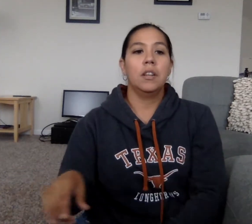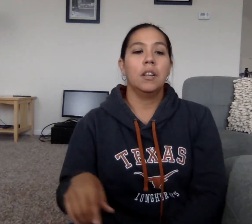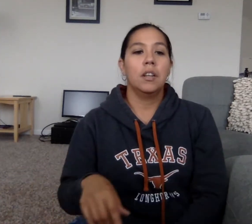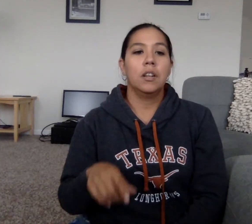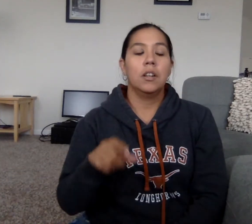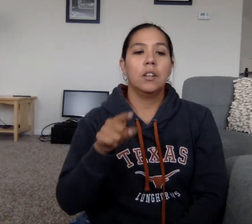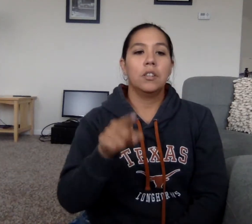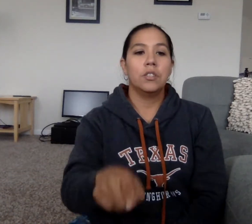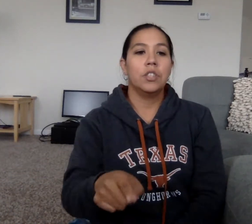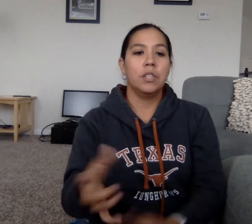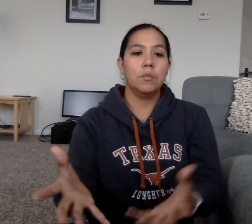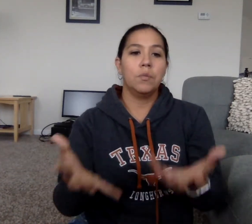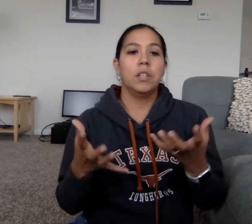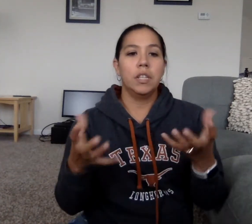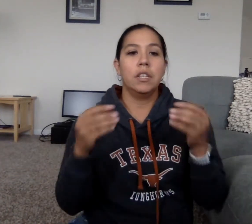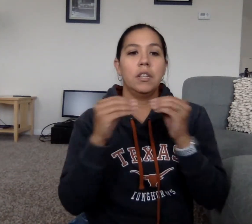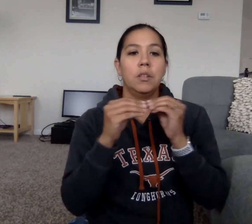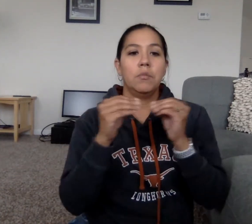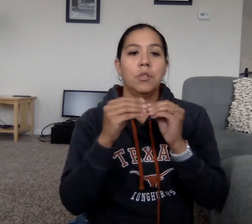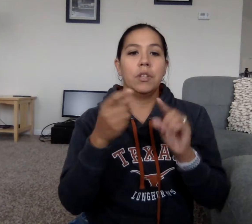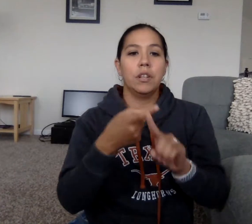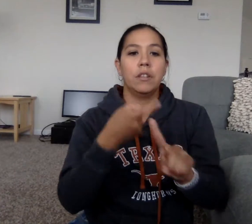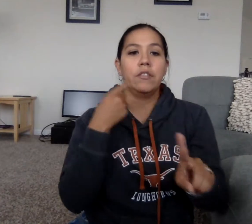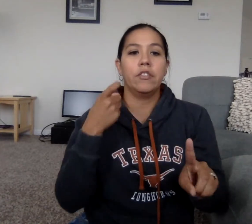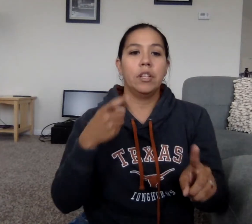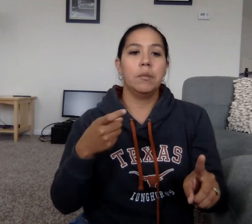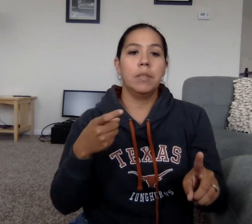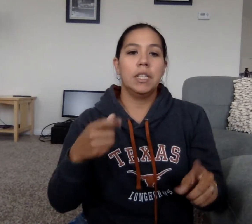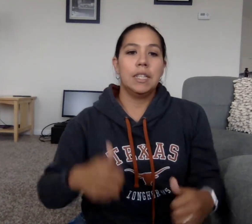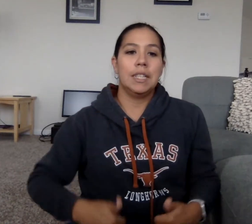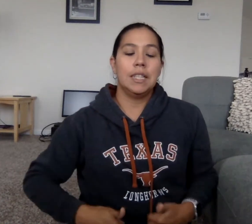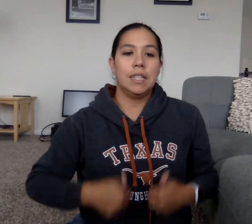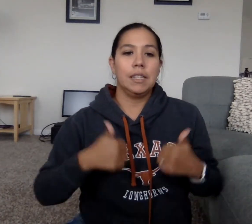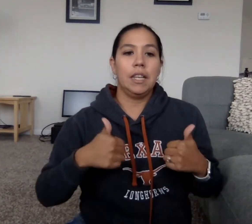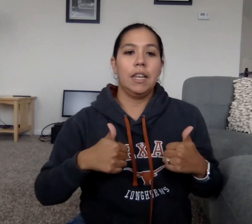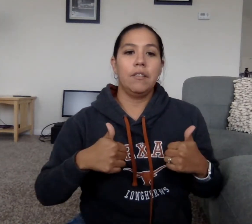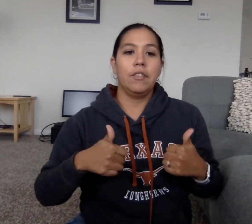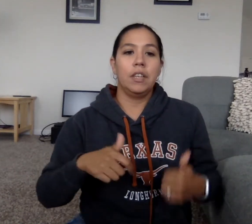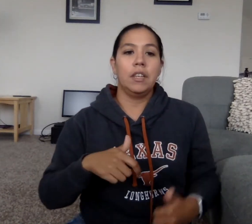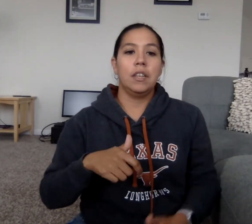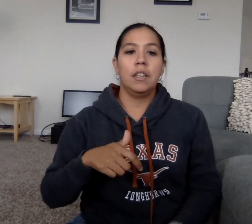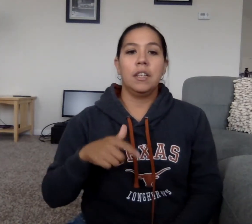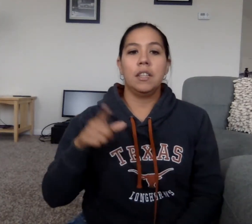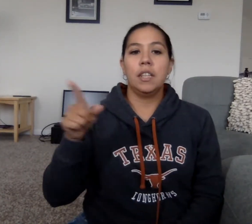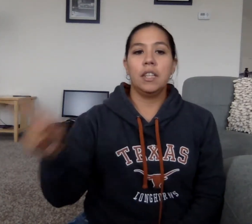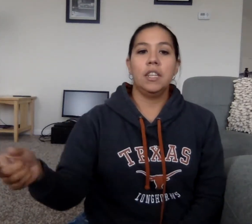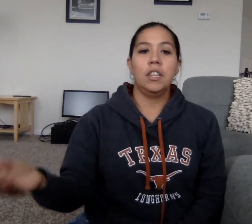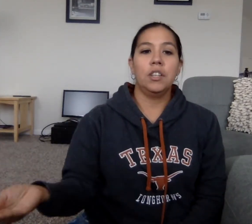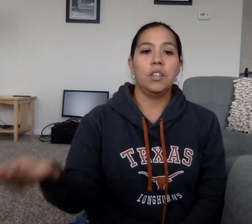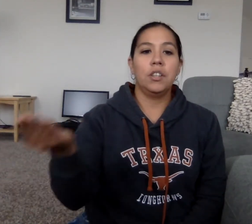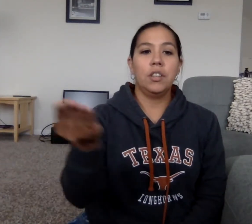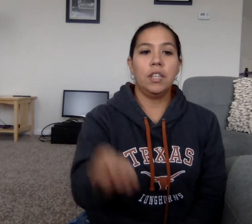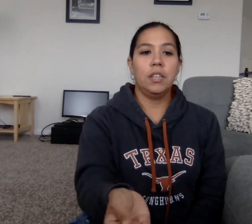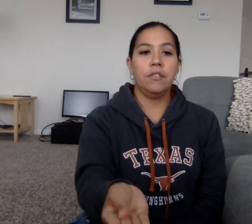She wanted more far from life than he could give.